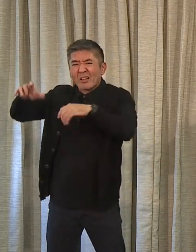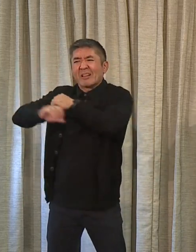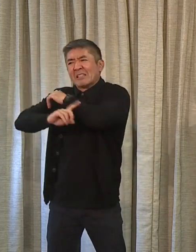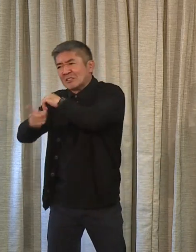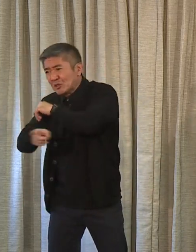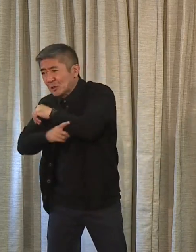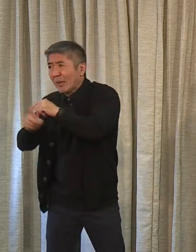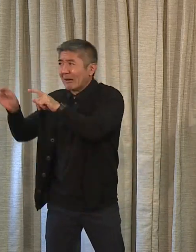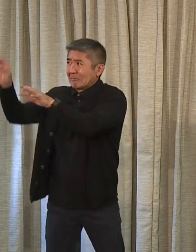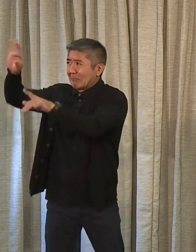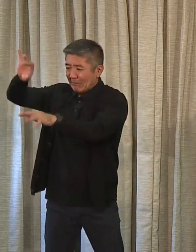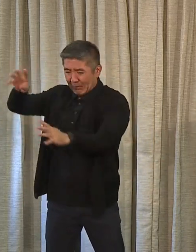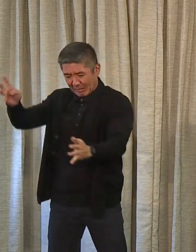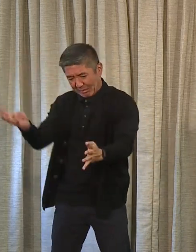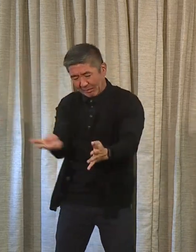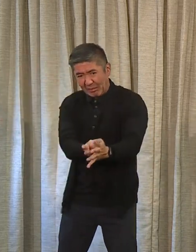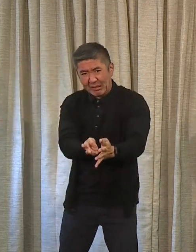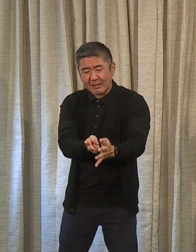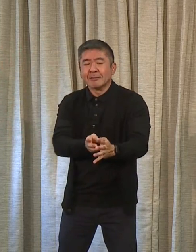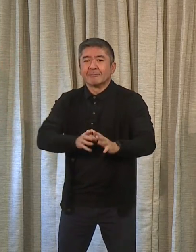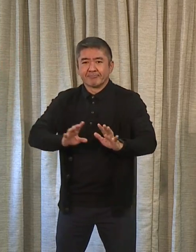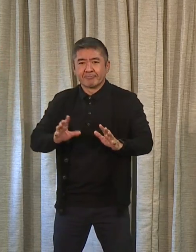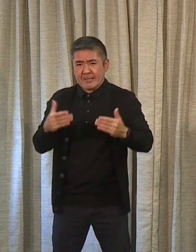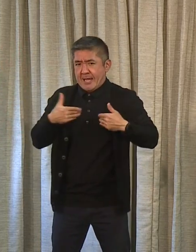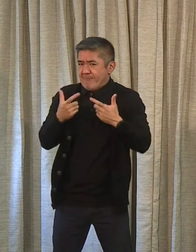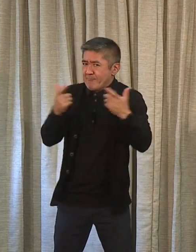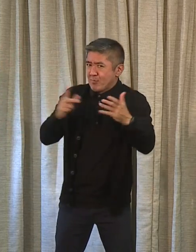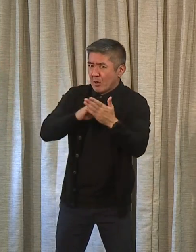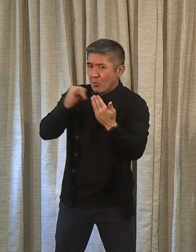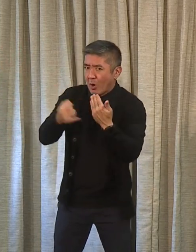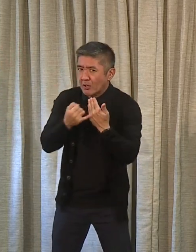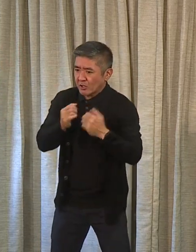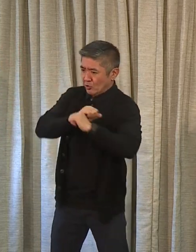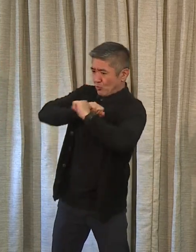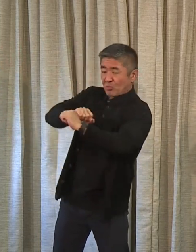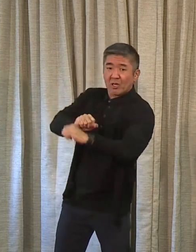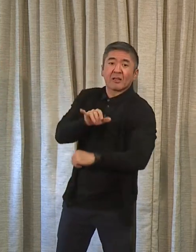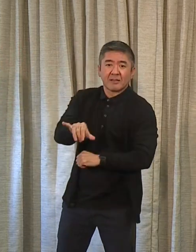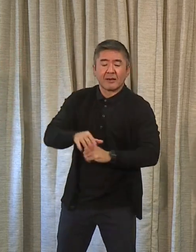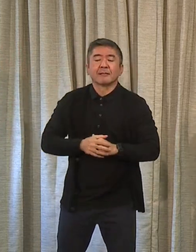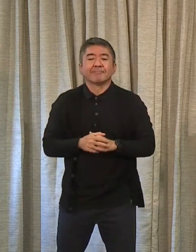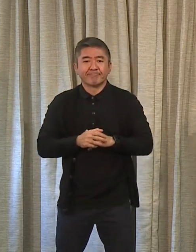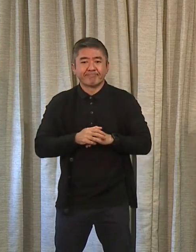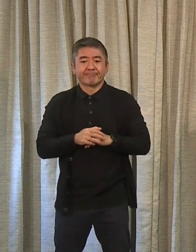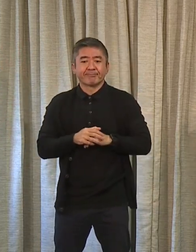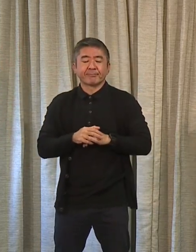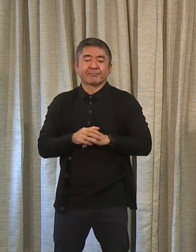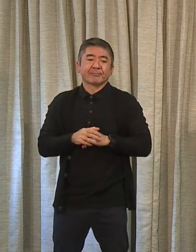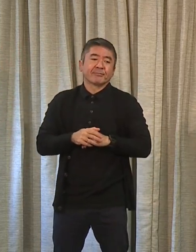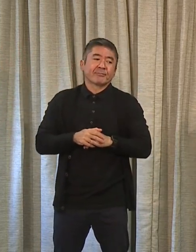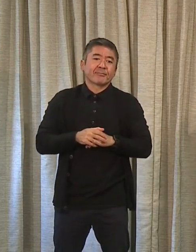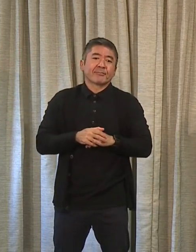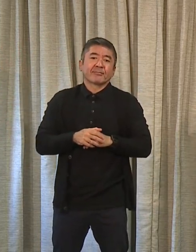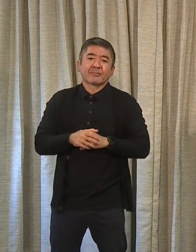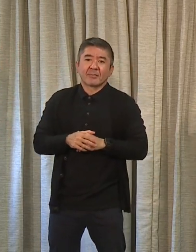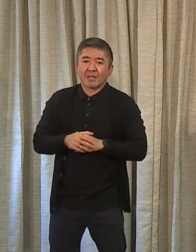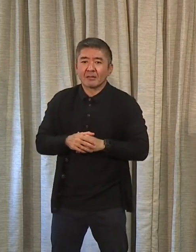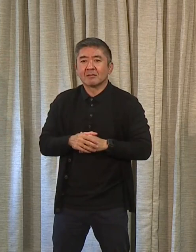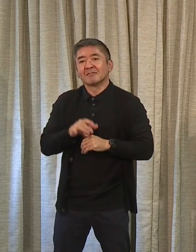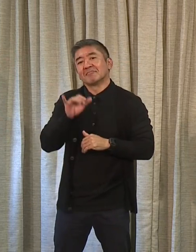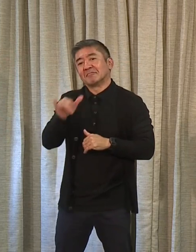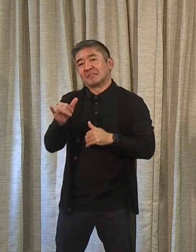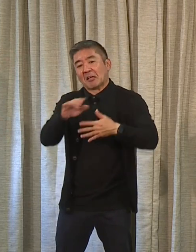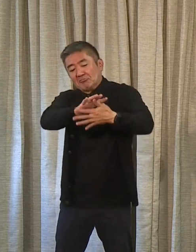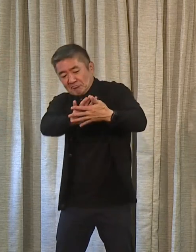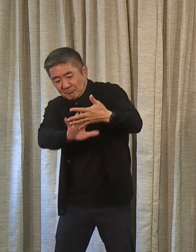and stuff ends up in our stormwater. So we have some big projects with that. And so that's a sampling